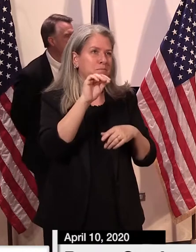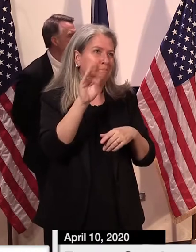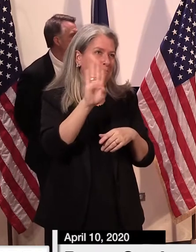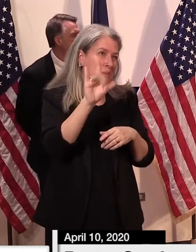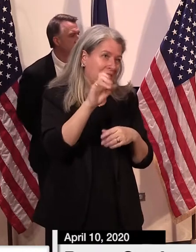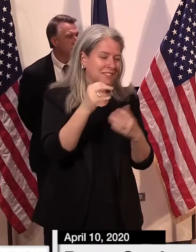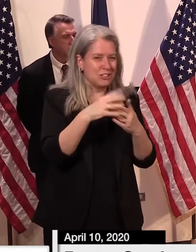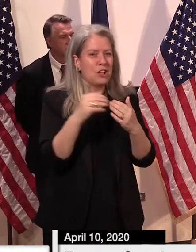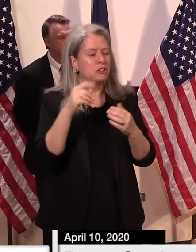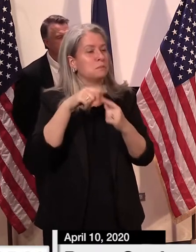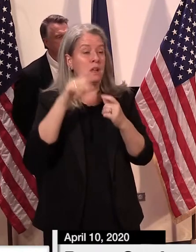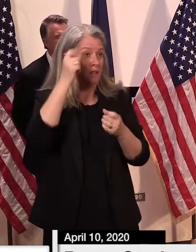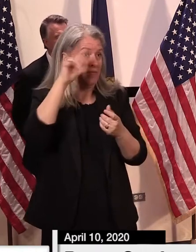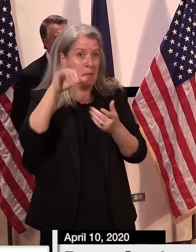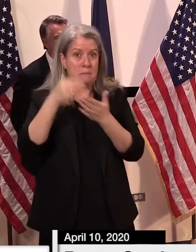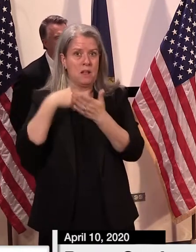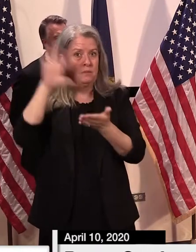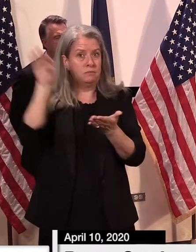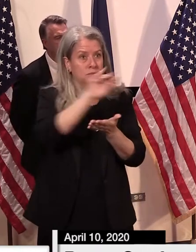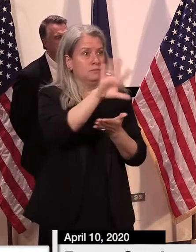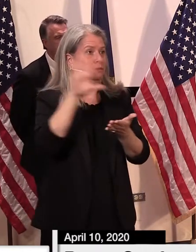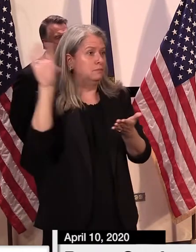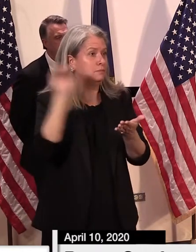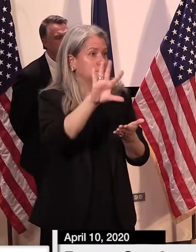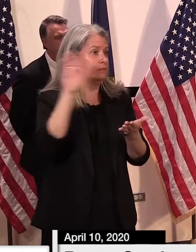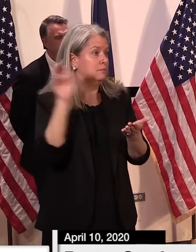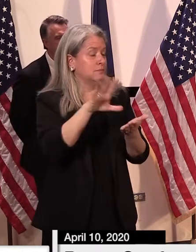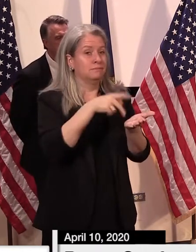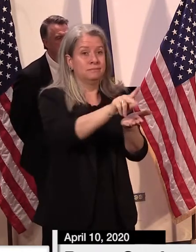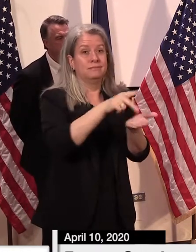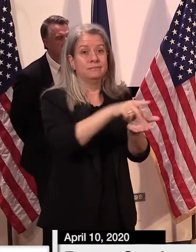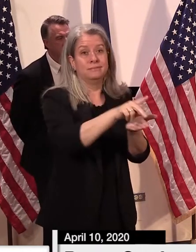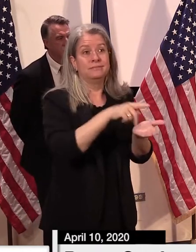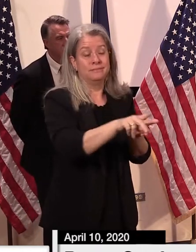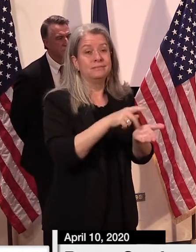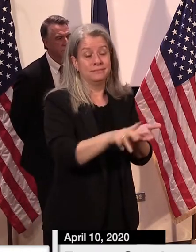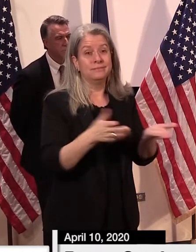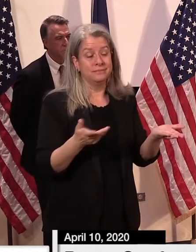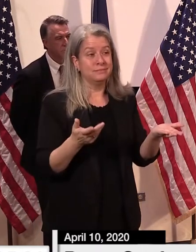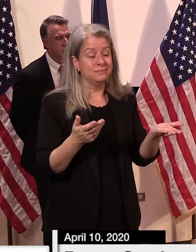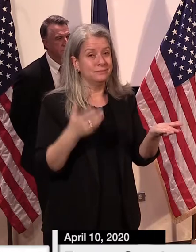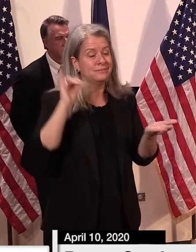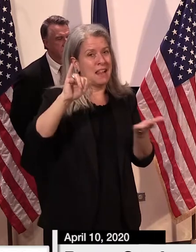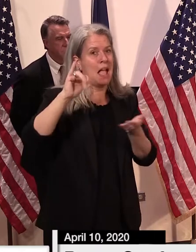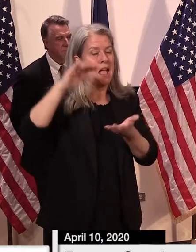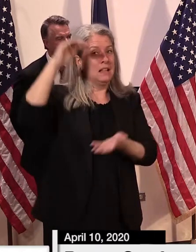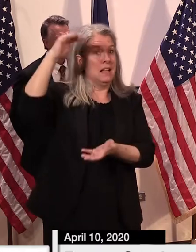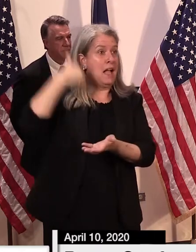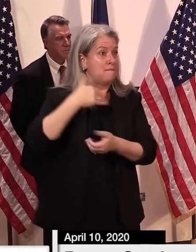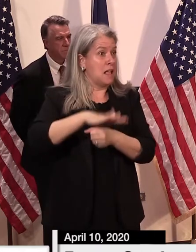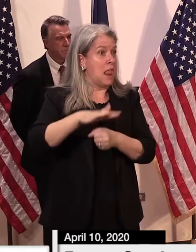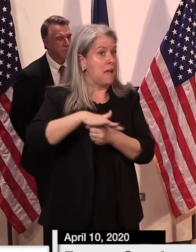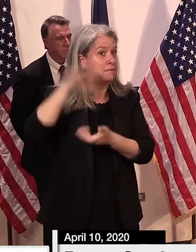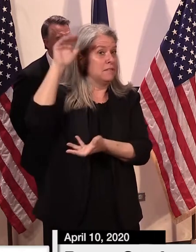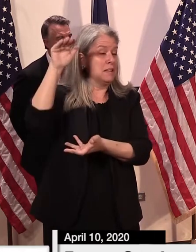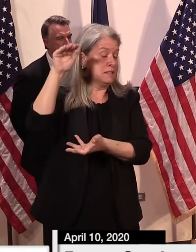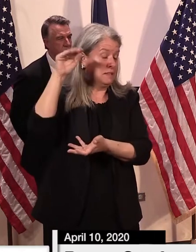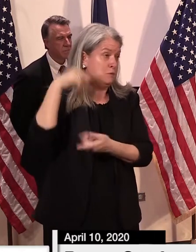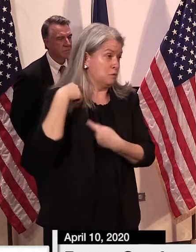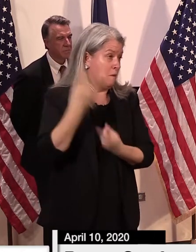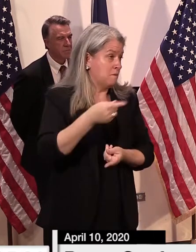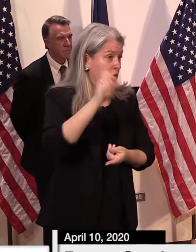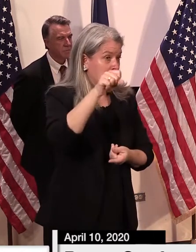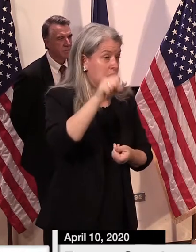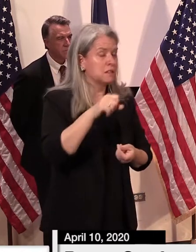will continue to shrink and grow depending on debits and credits to that account. There's a lot of questions about the $600